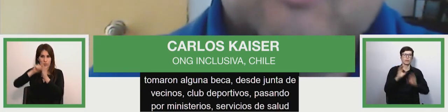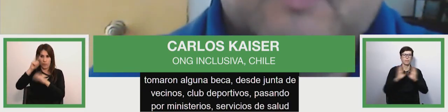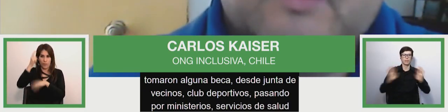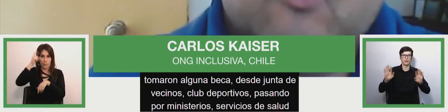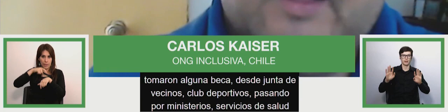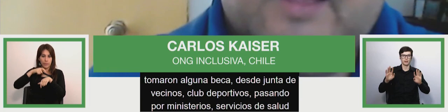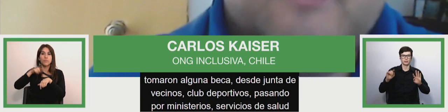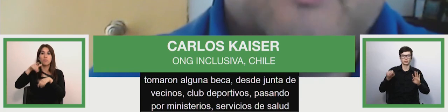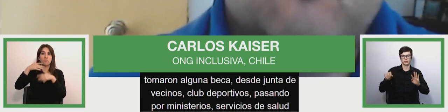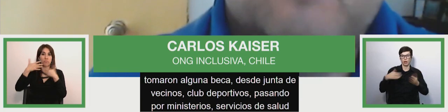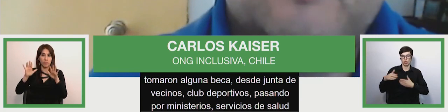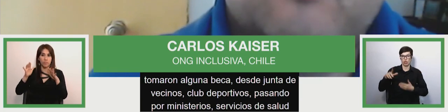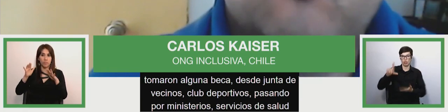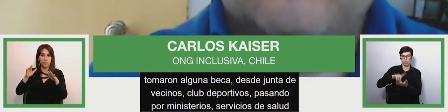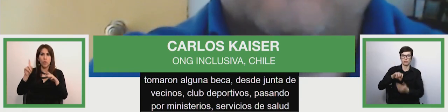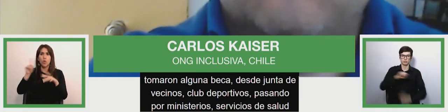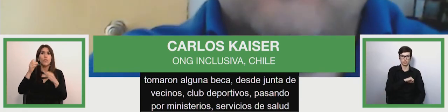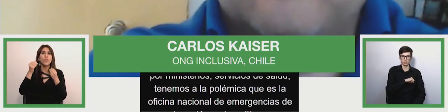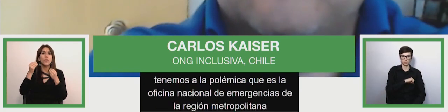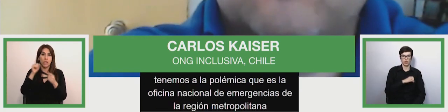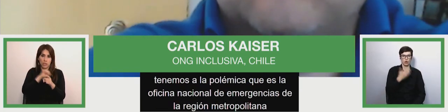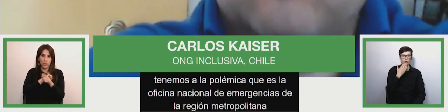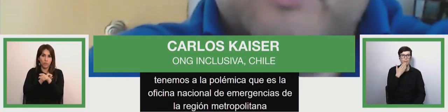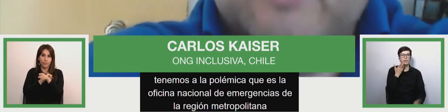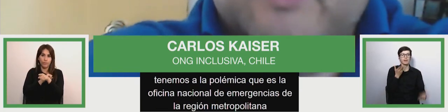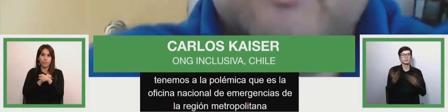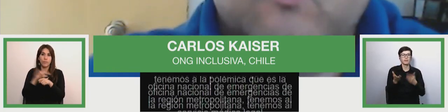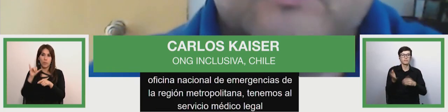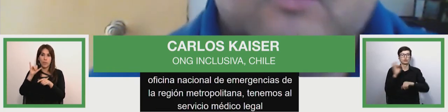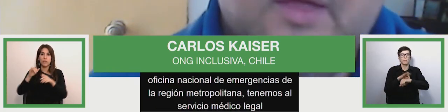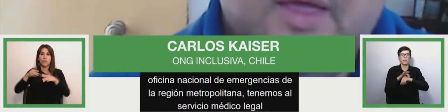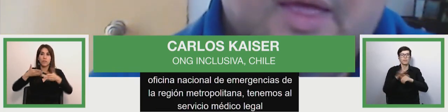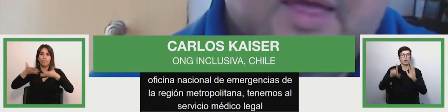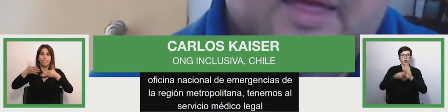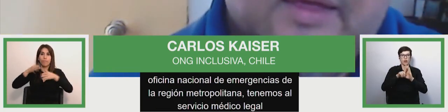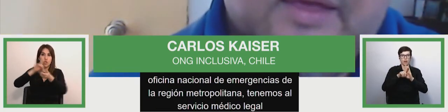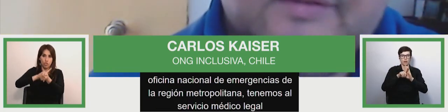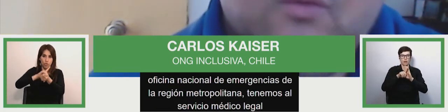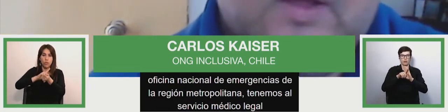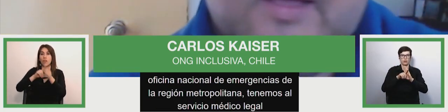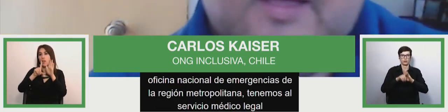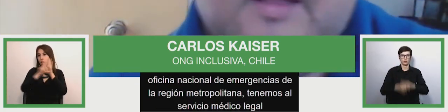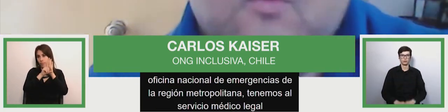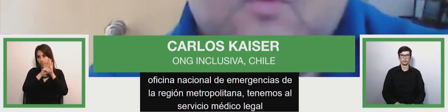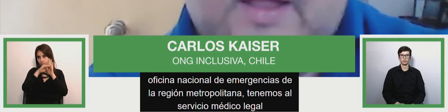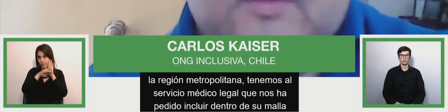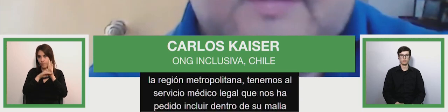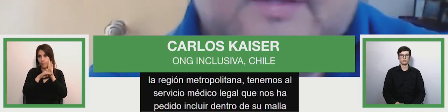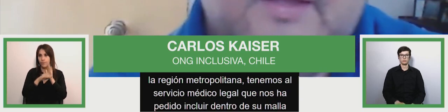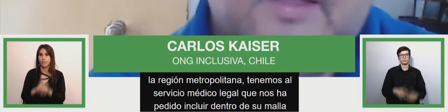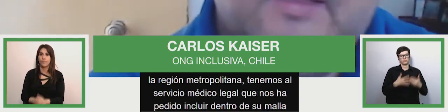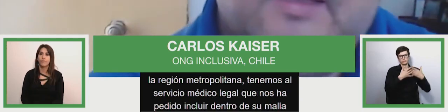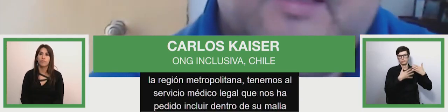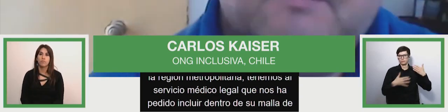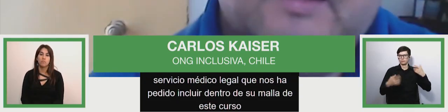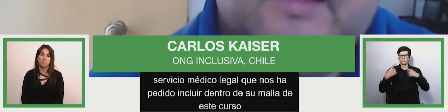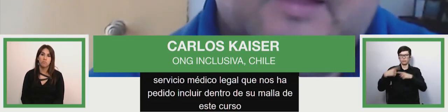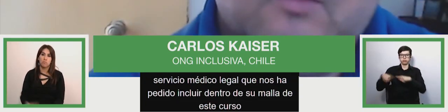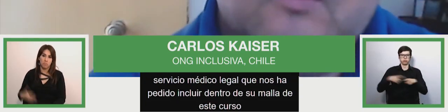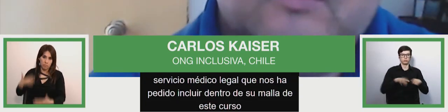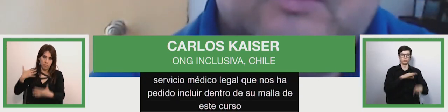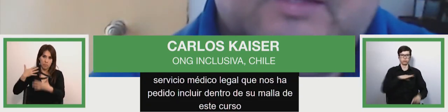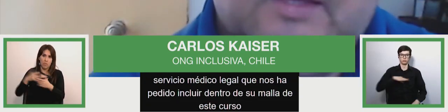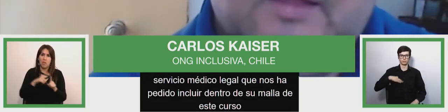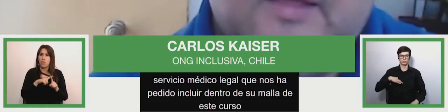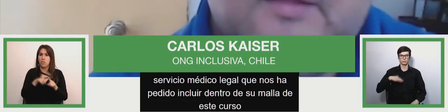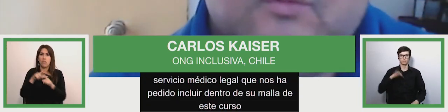uh ministers health services or nemi which is a national office or emergency office in the metro latin area